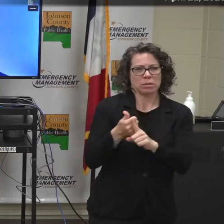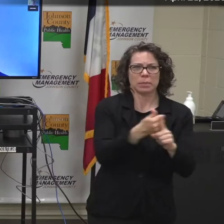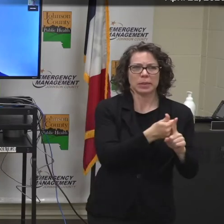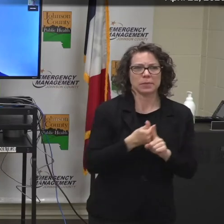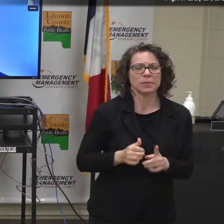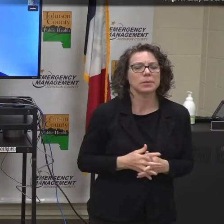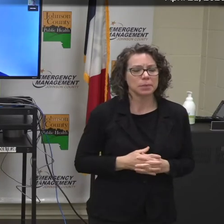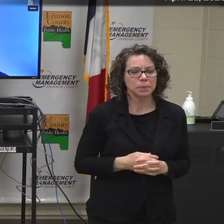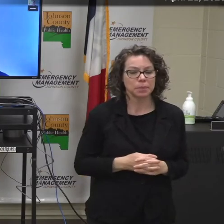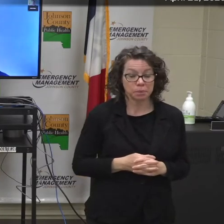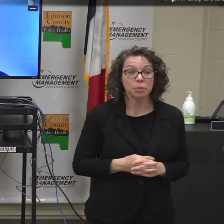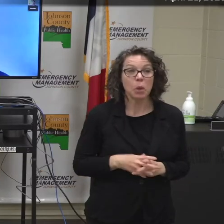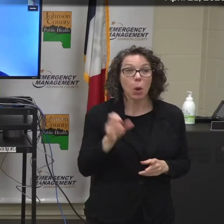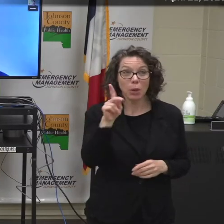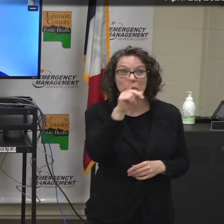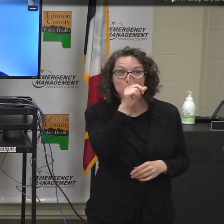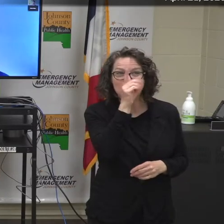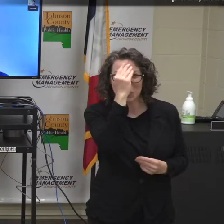Sure.